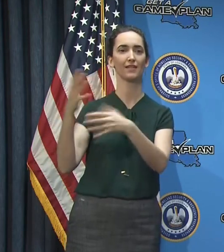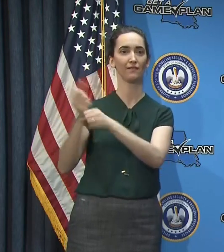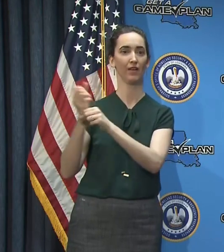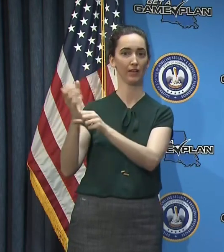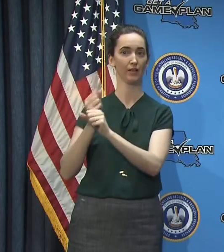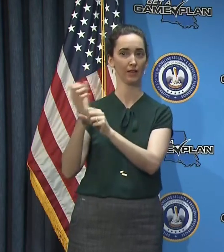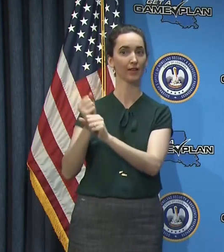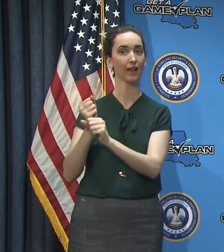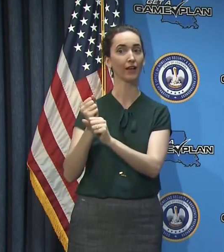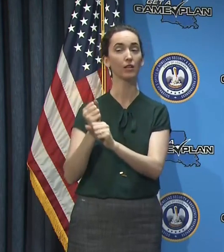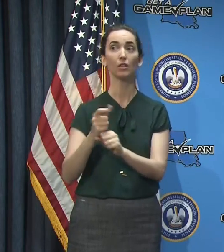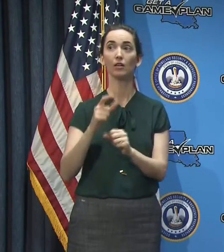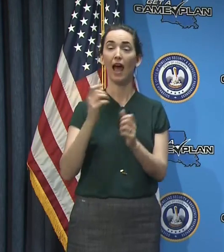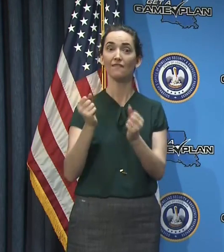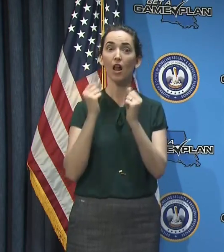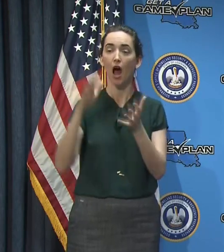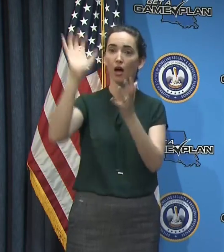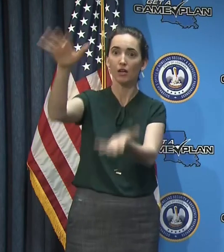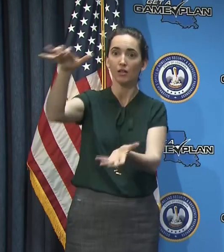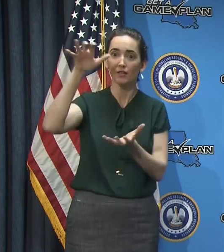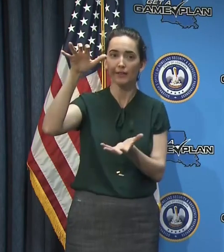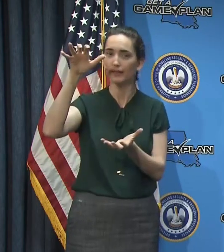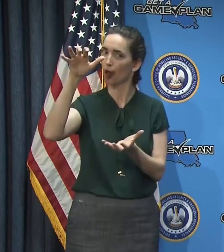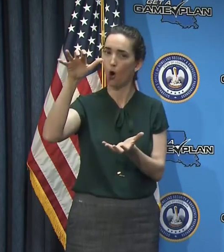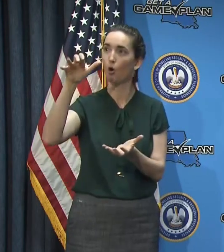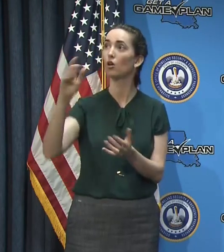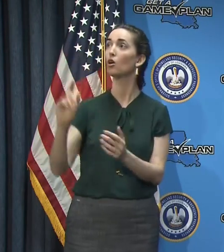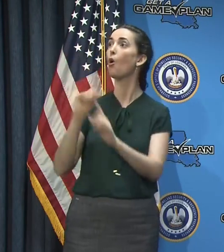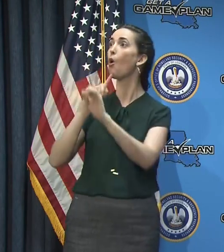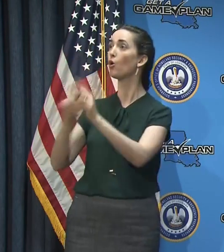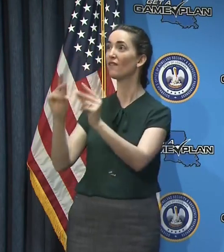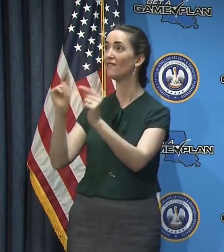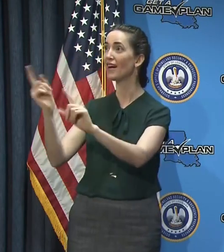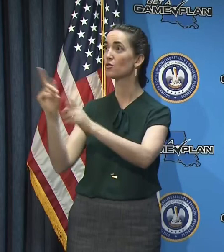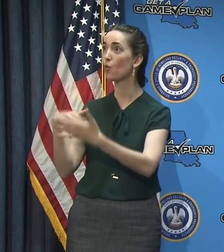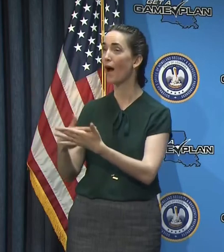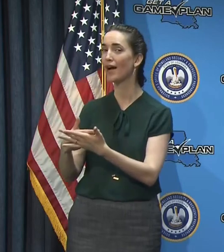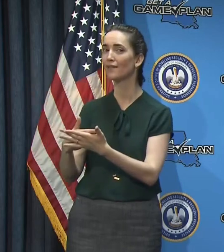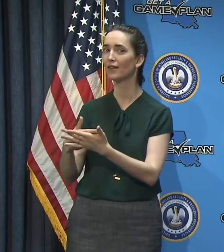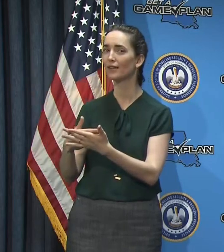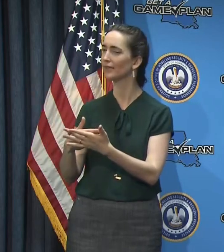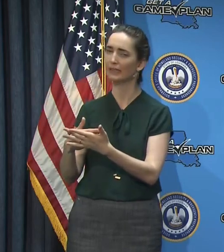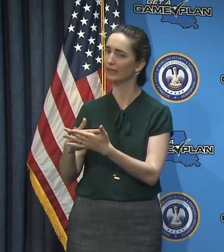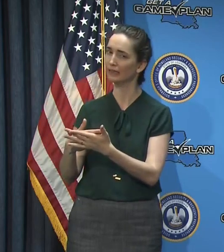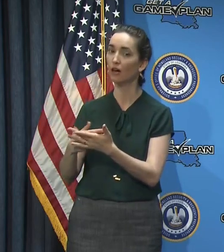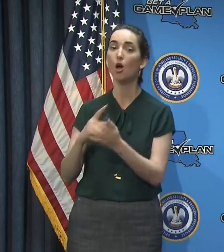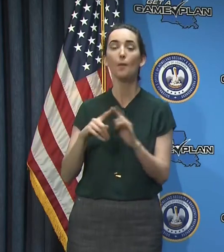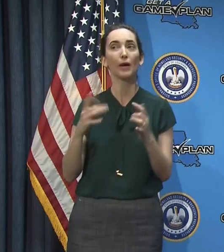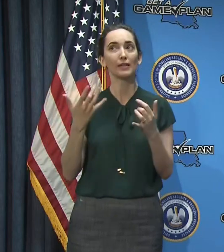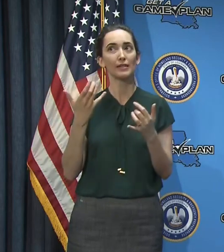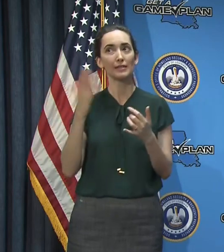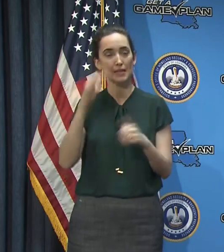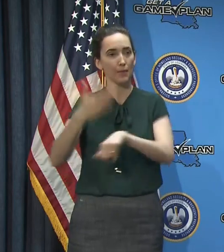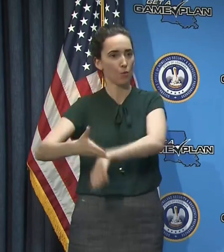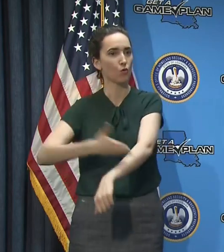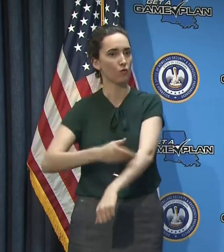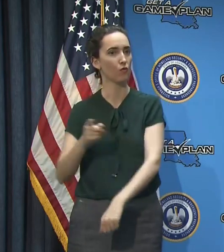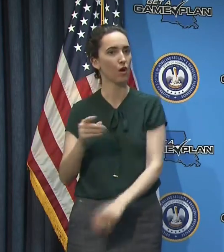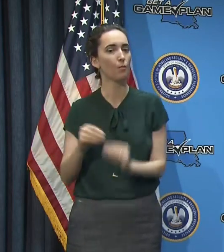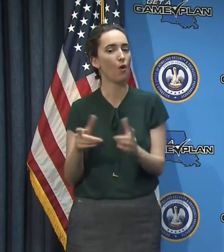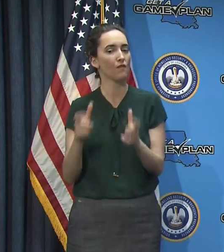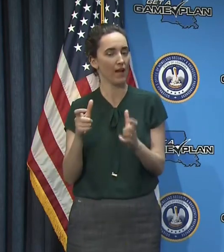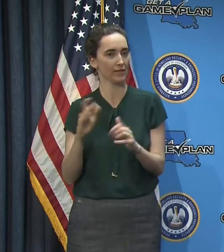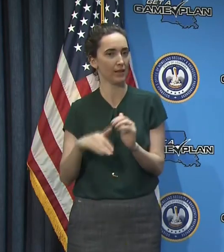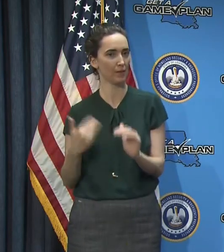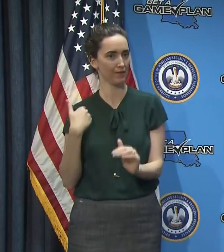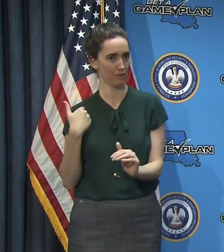like and that it always comes in as soon as we would like it. Um, but it seems like we're, we're moving in a better direction in that regard. So I'm not